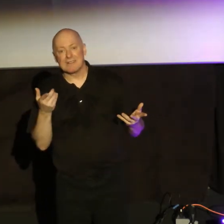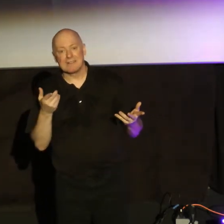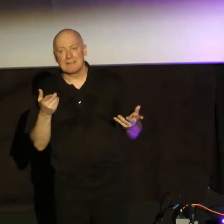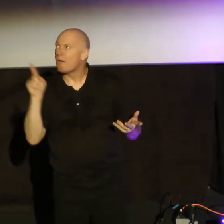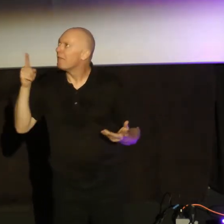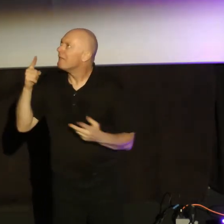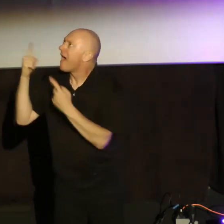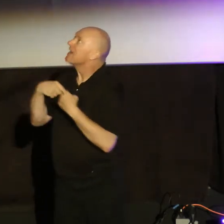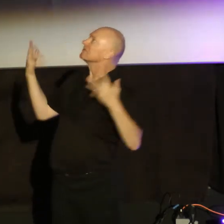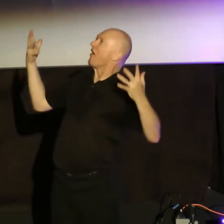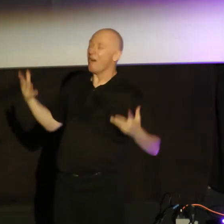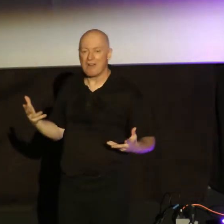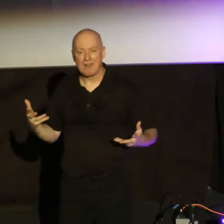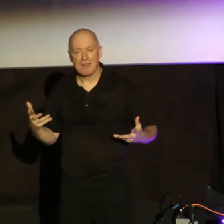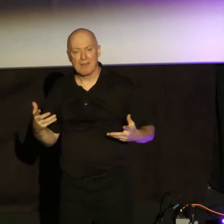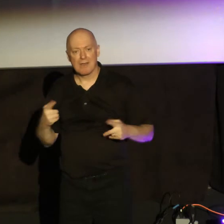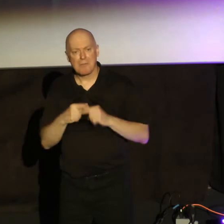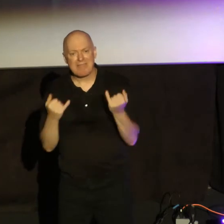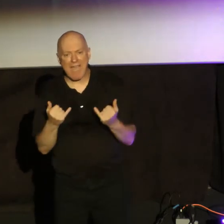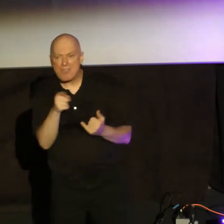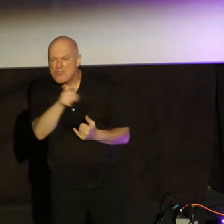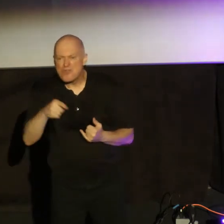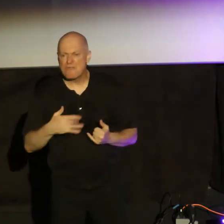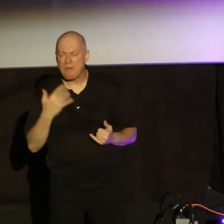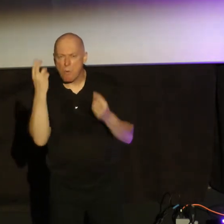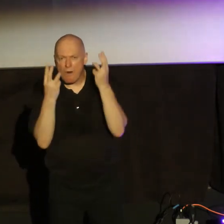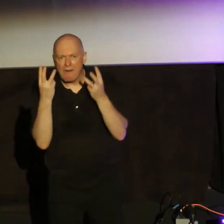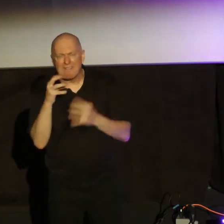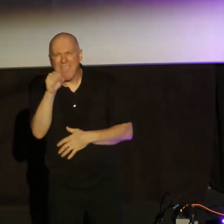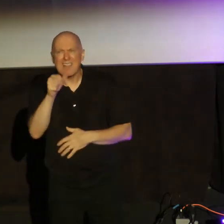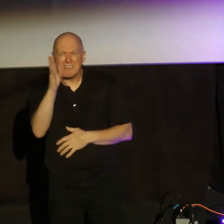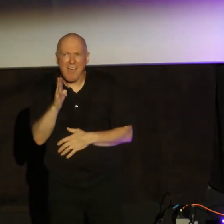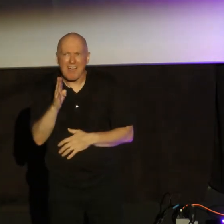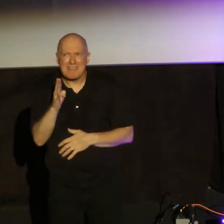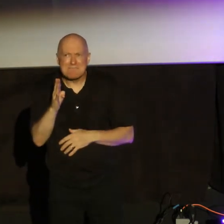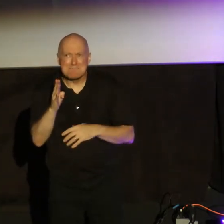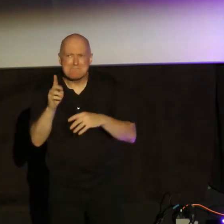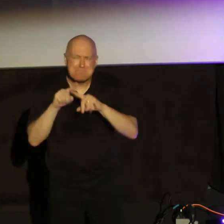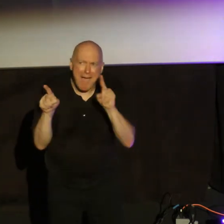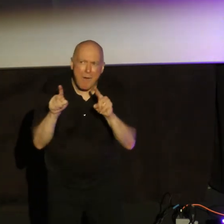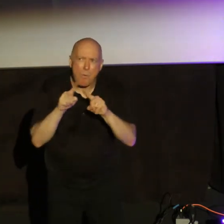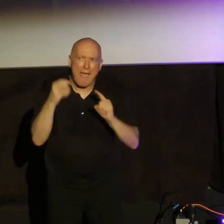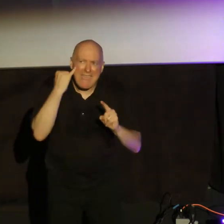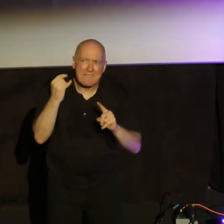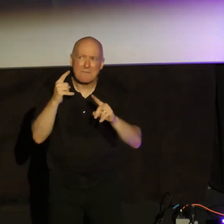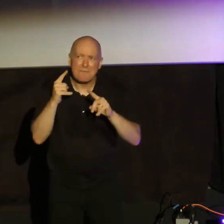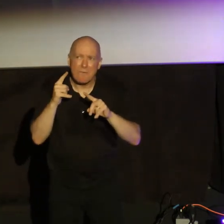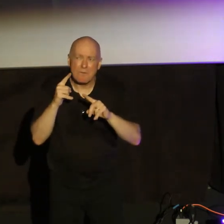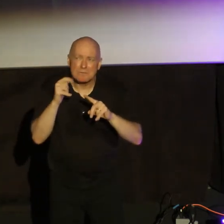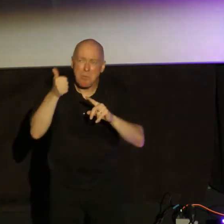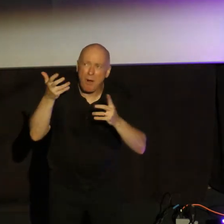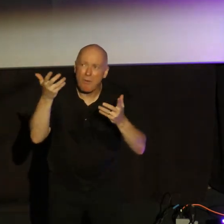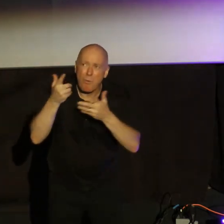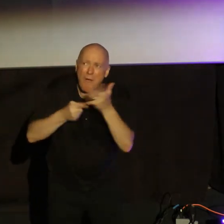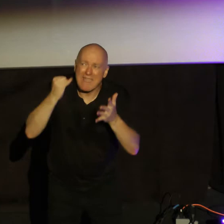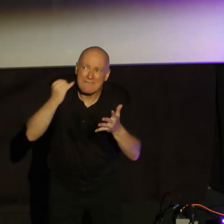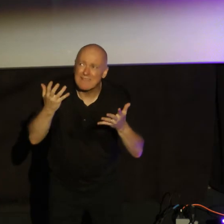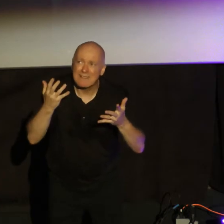breakthroughs, but now the worry's there. You're like, yes, God, but, but what if, and what does tomorrow hold, and I just, I don't know about today,